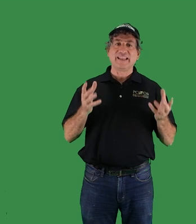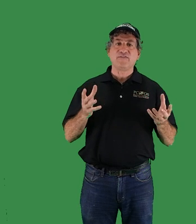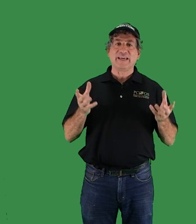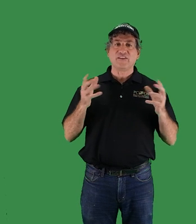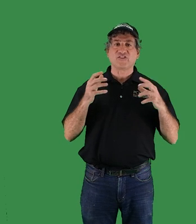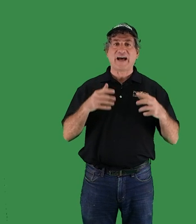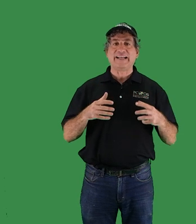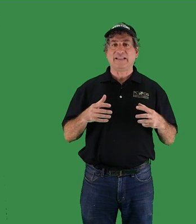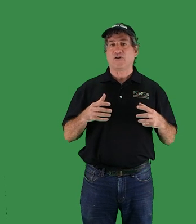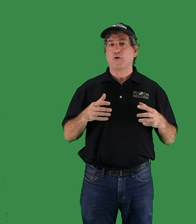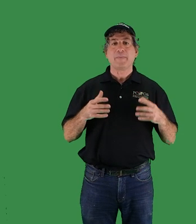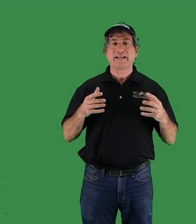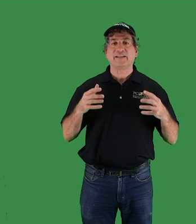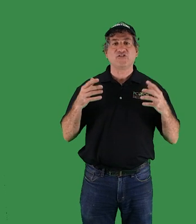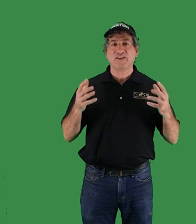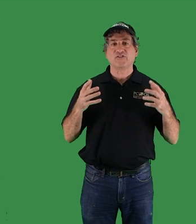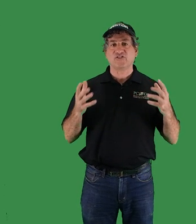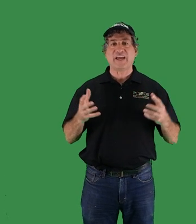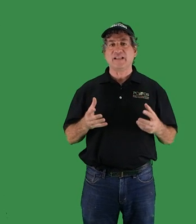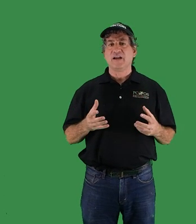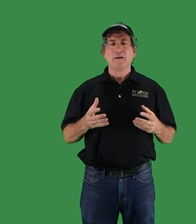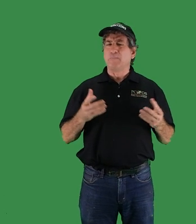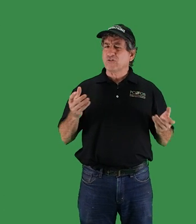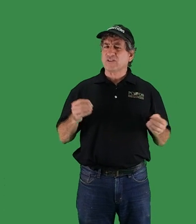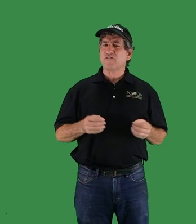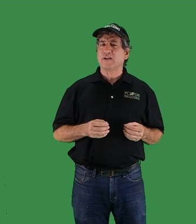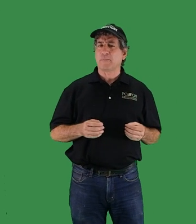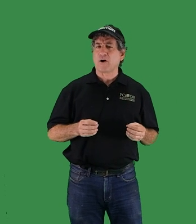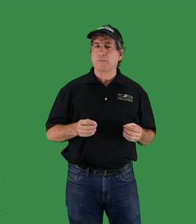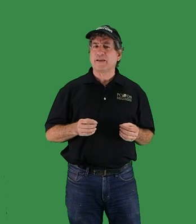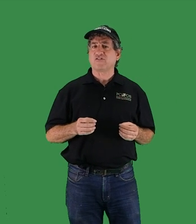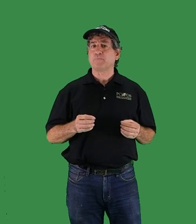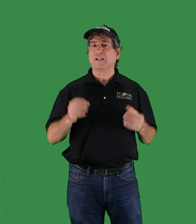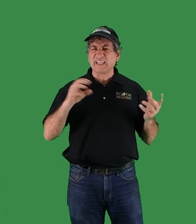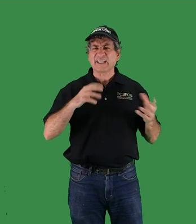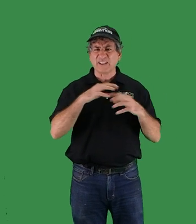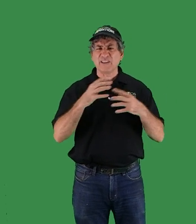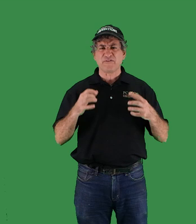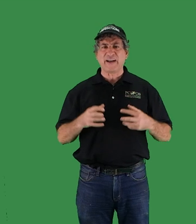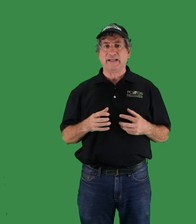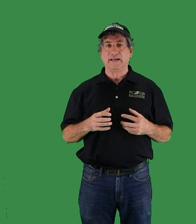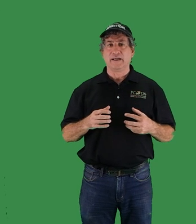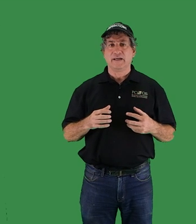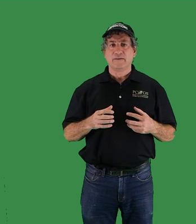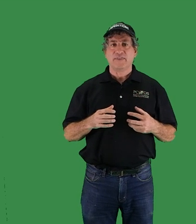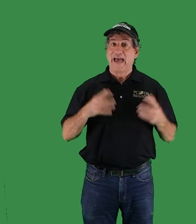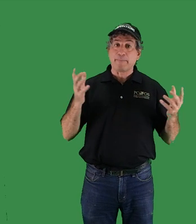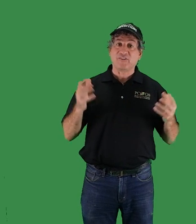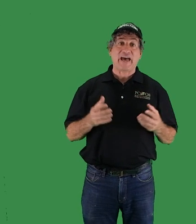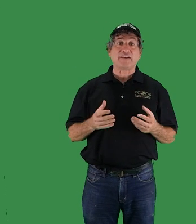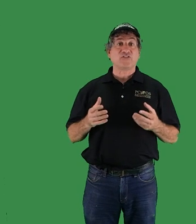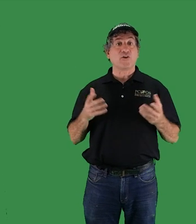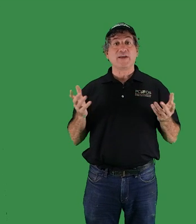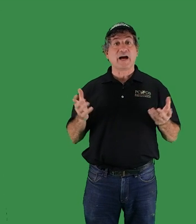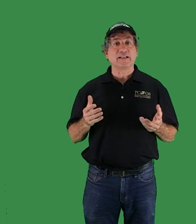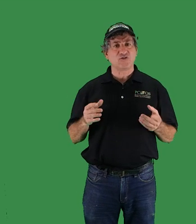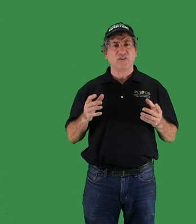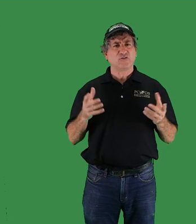living inside it in a hermetically sealed state mostly fell apart because of political infighting. The habitats and their ecologies are